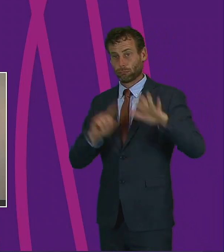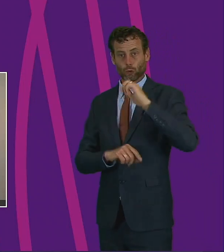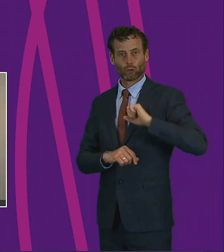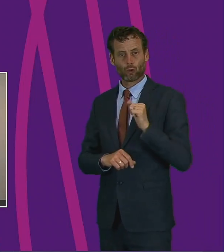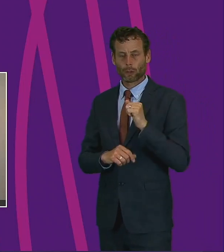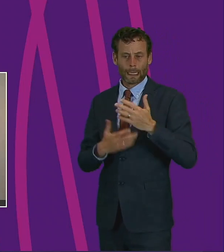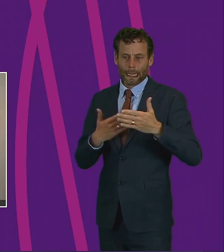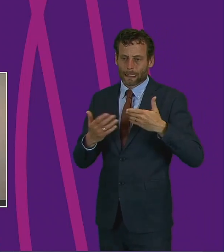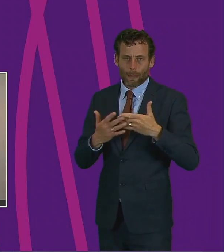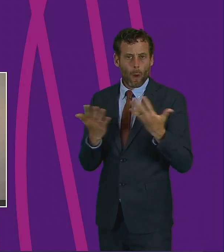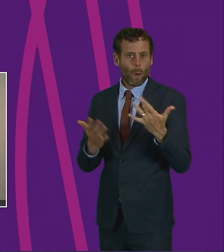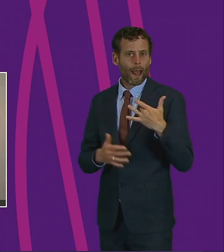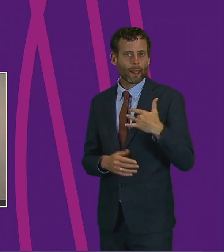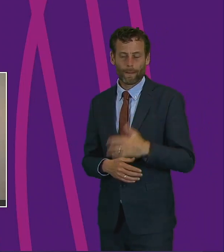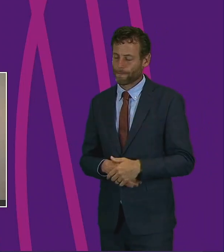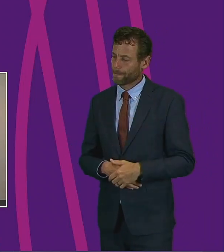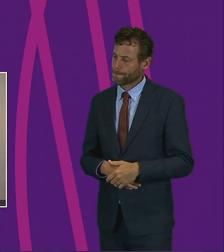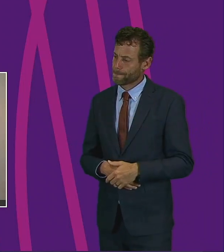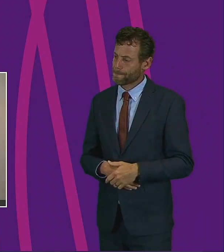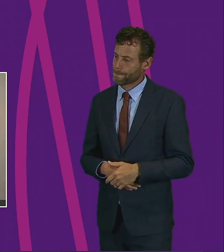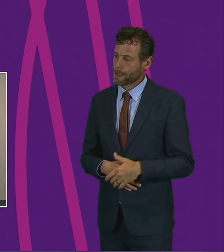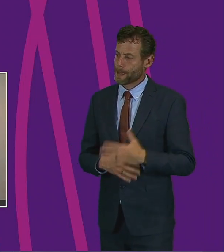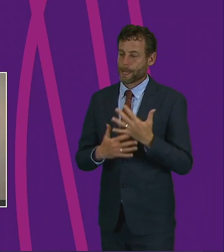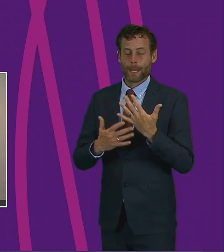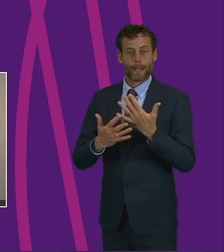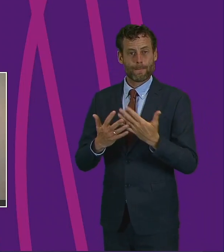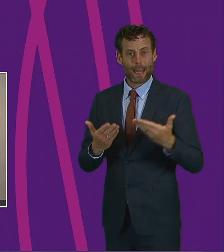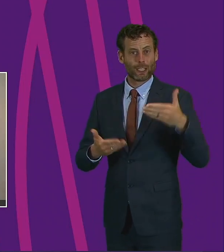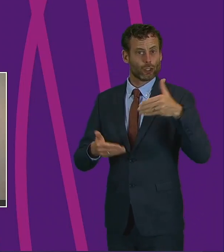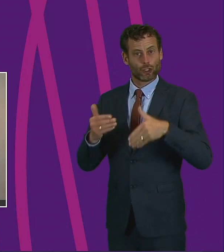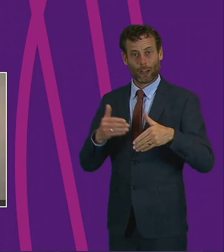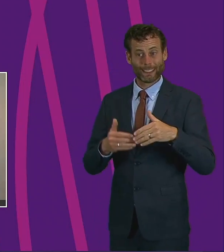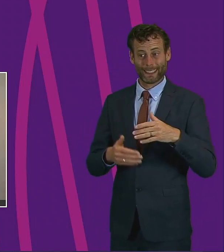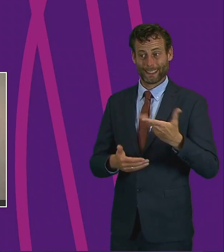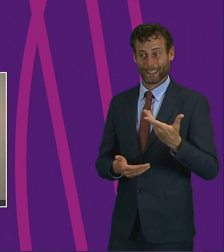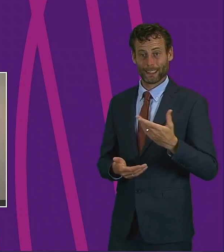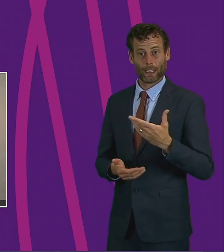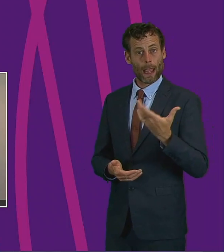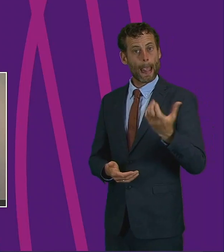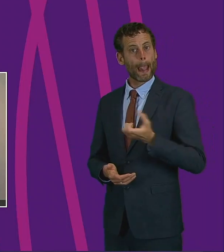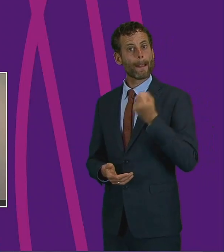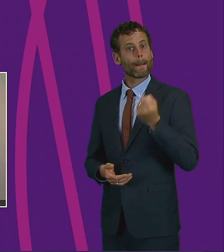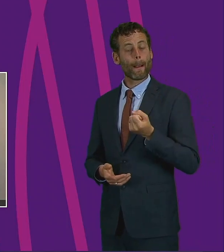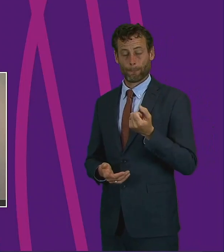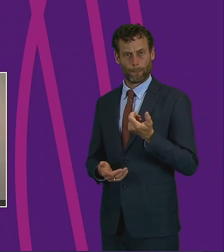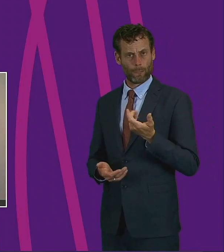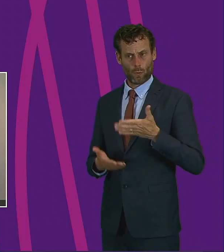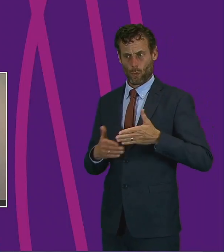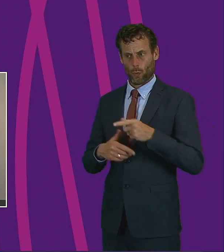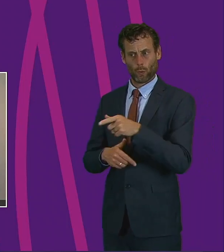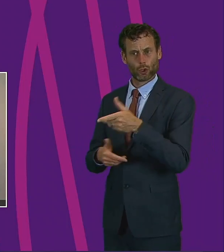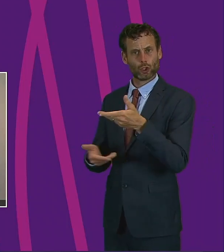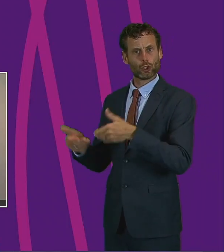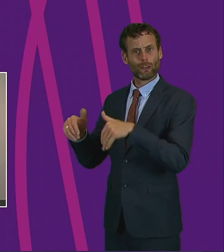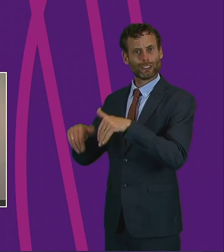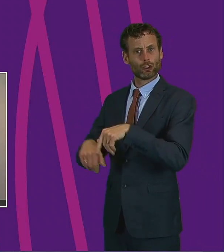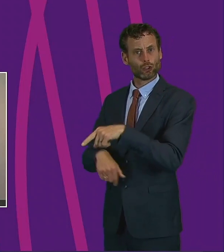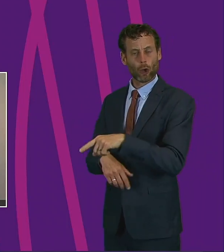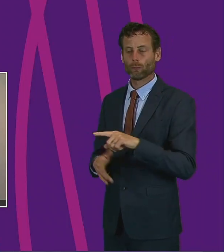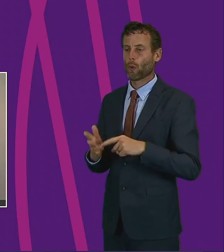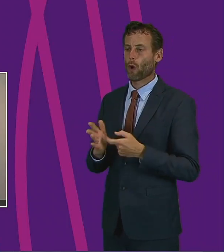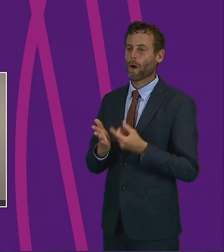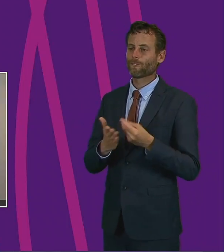live. Many charities are relying on charity shops, which are now closed, and fundraising events, which have now been cancelled.